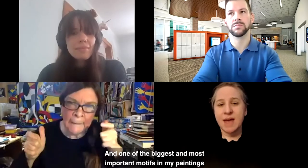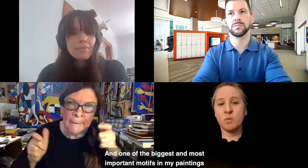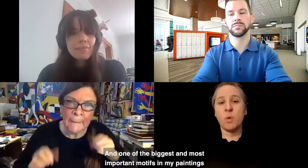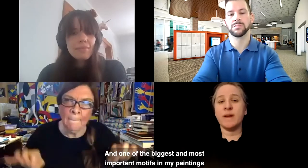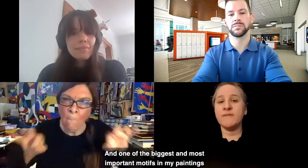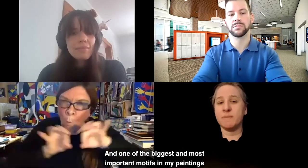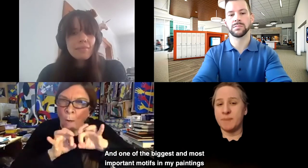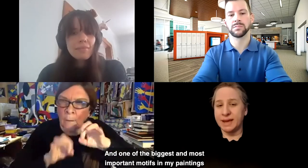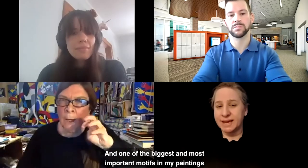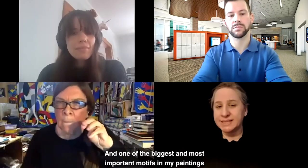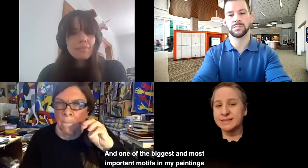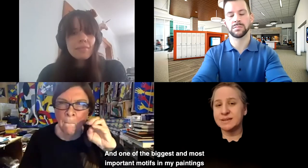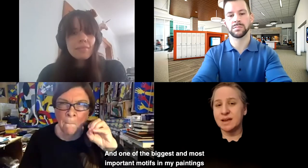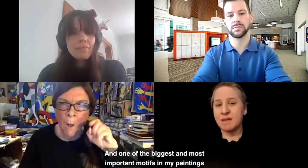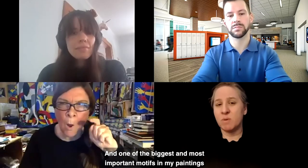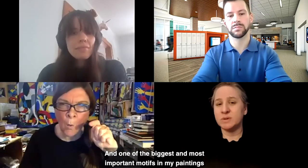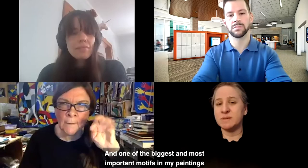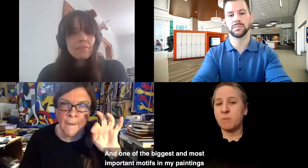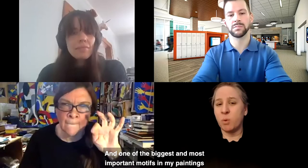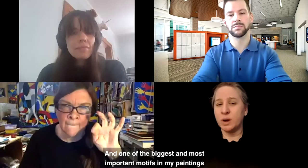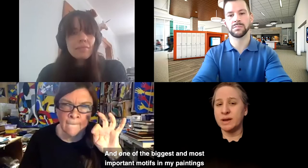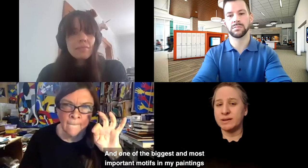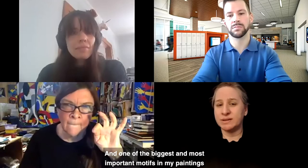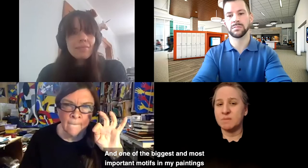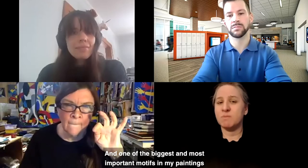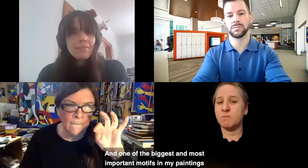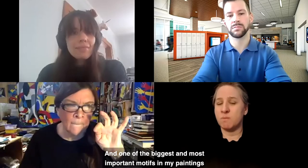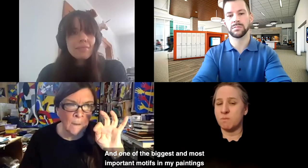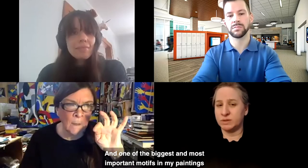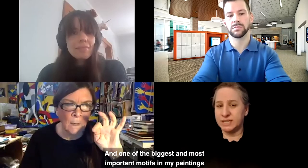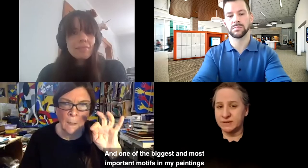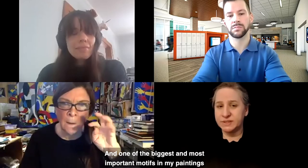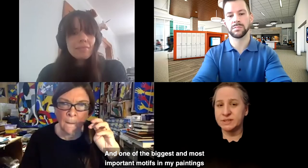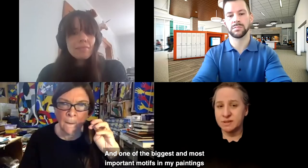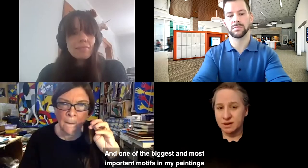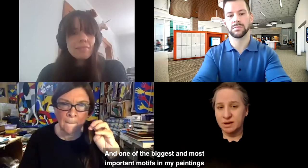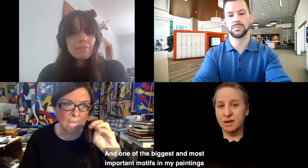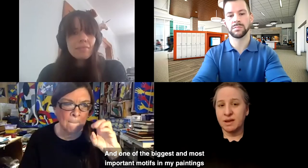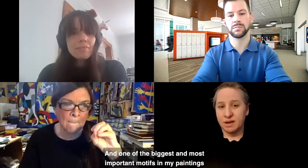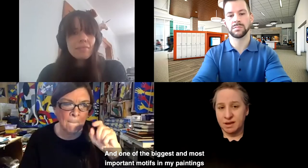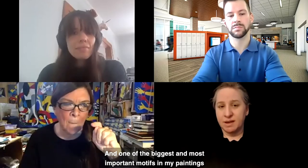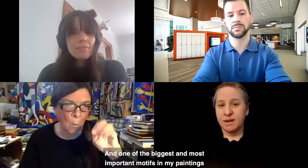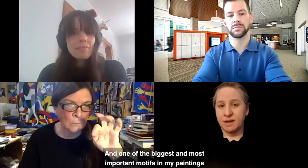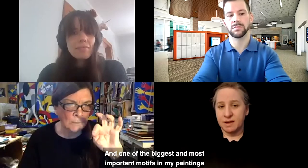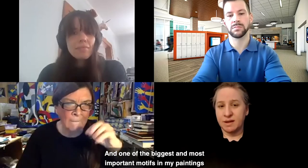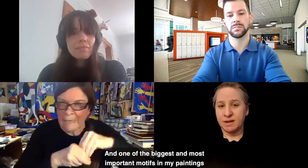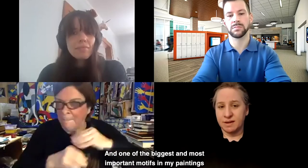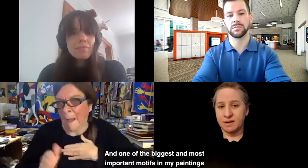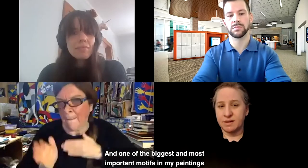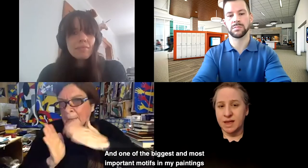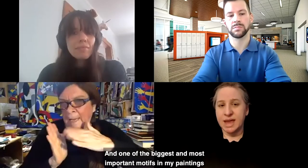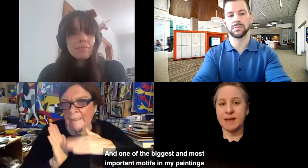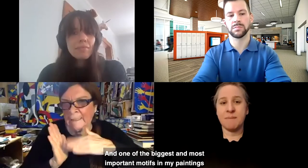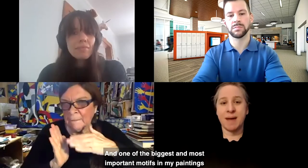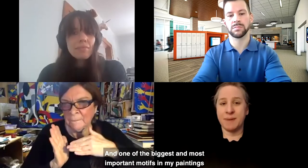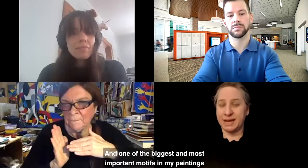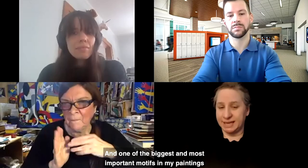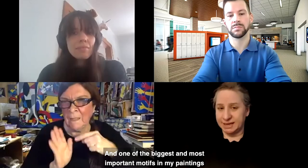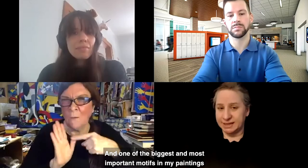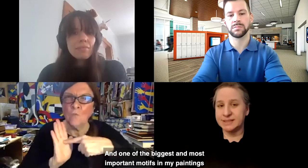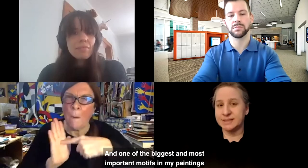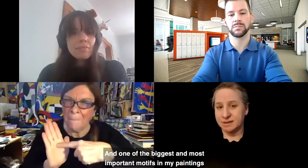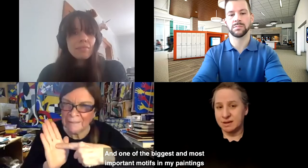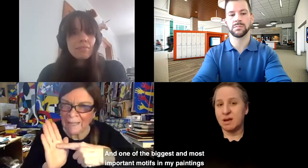And one of the biggest and most important motifs in my